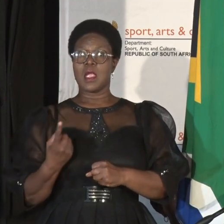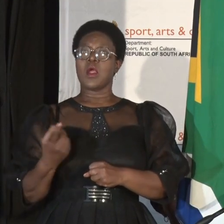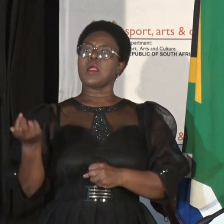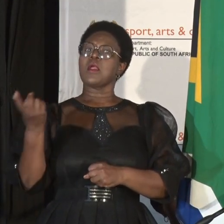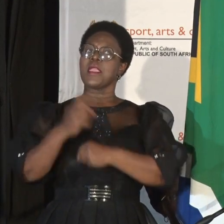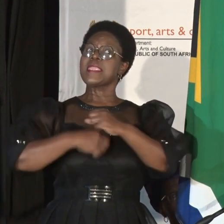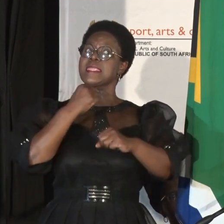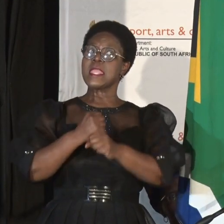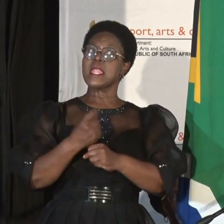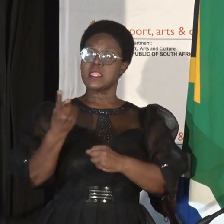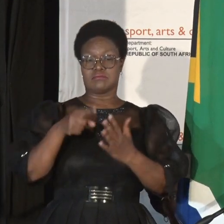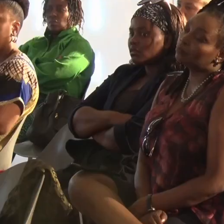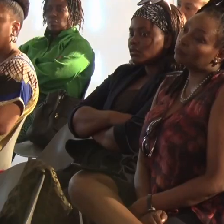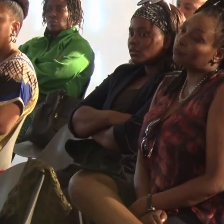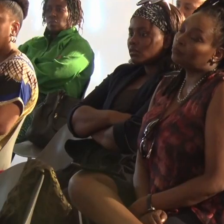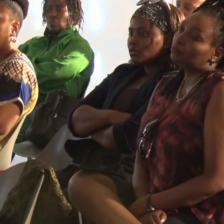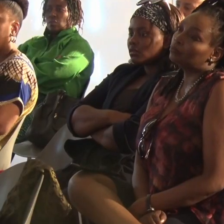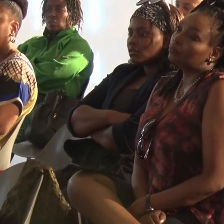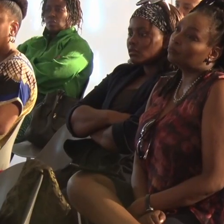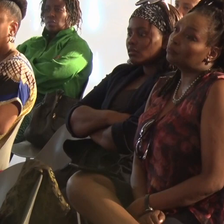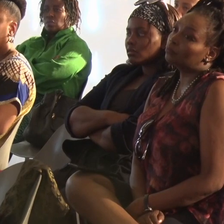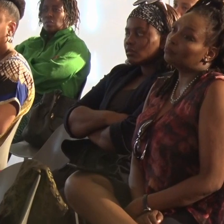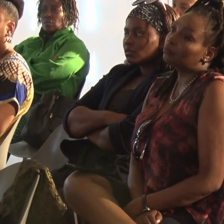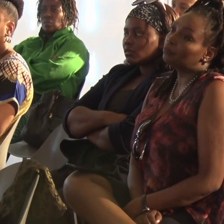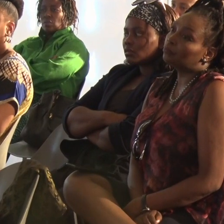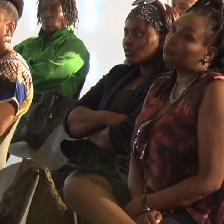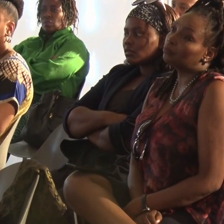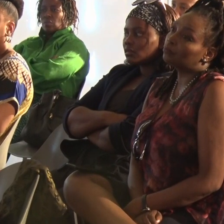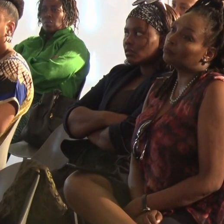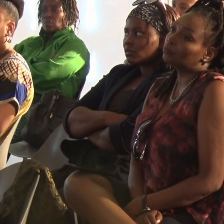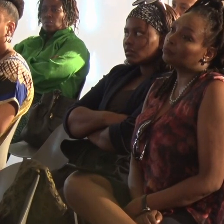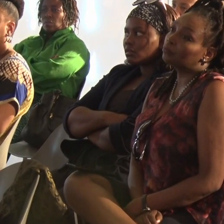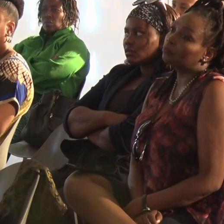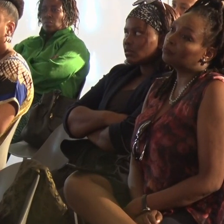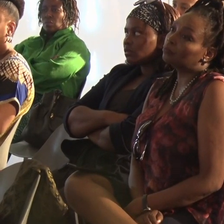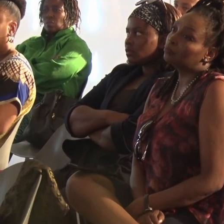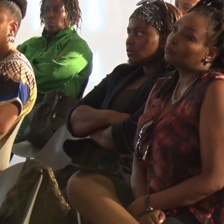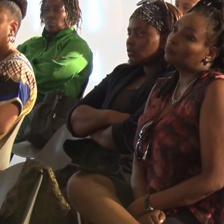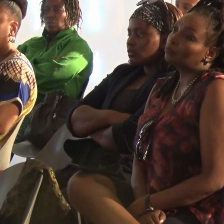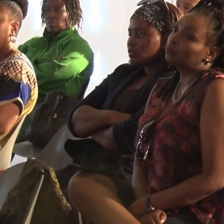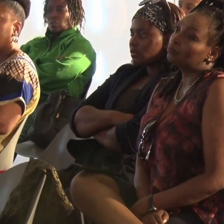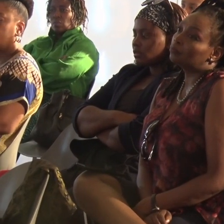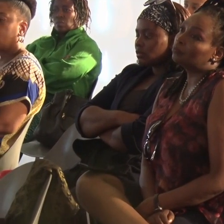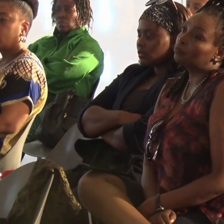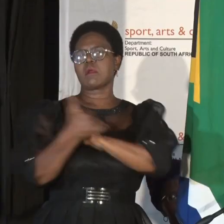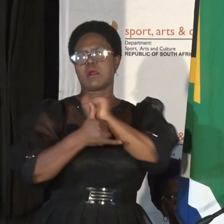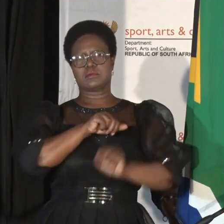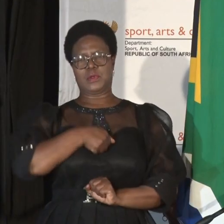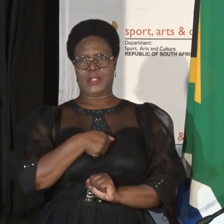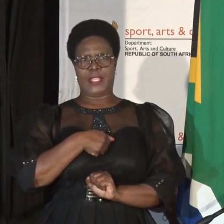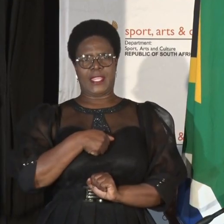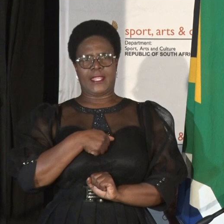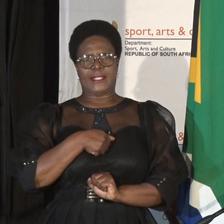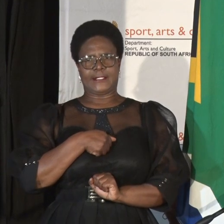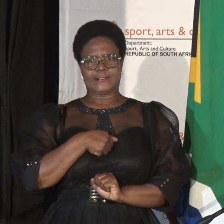empirical account of improvement or otherwise in terms of general standards of living in households across the country, gains